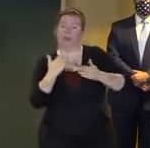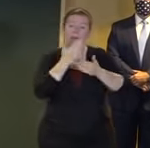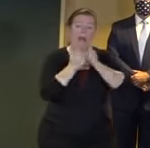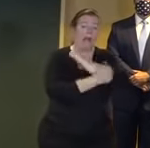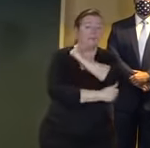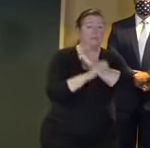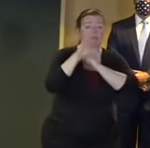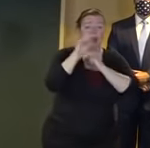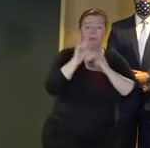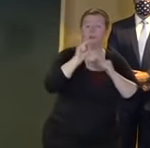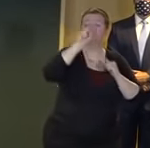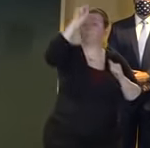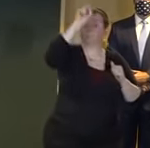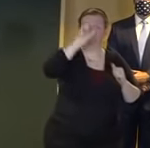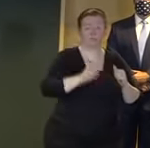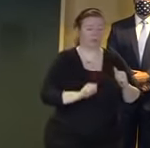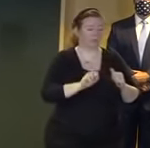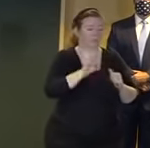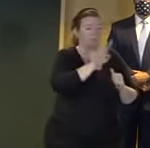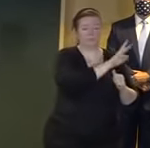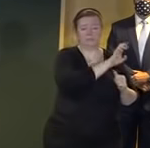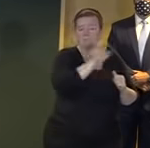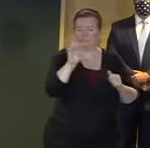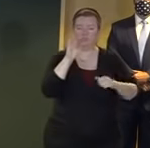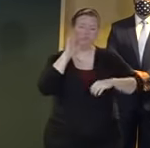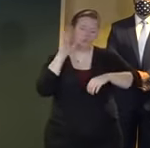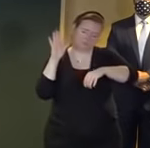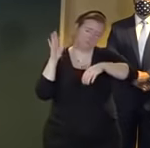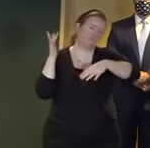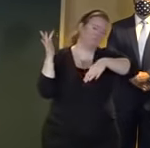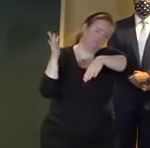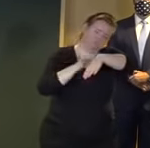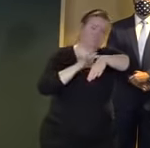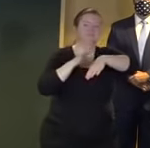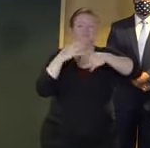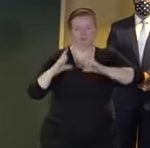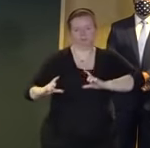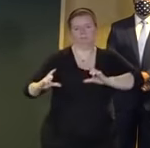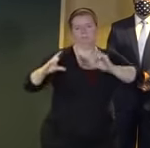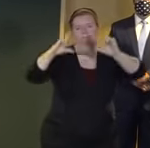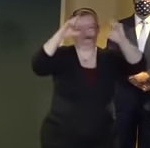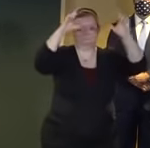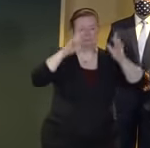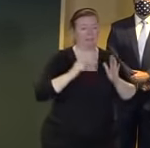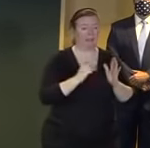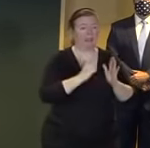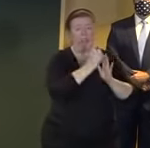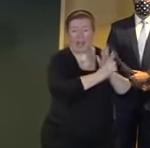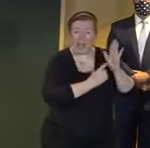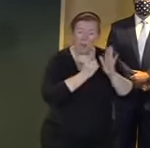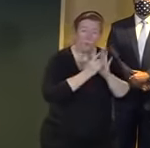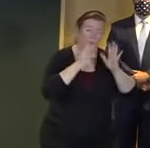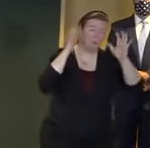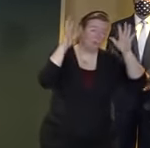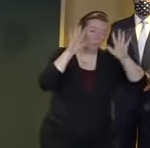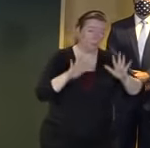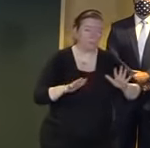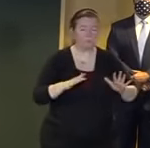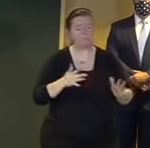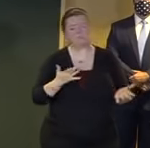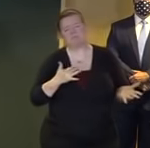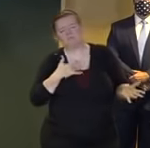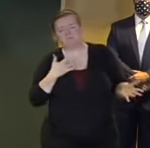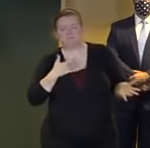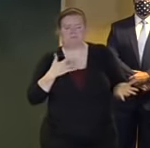will get hit to some degree by this in terms of hours of intensity sort of within the next hour up until